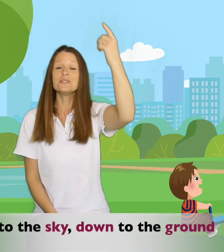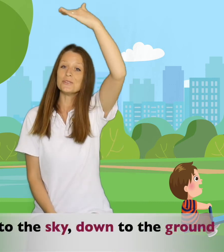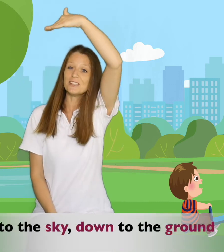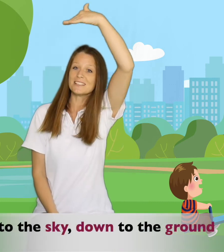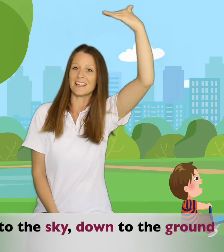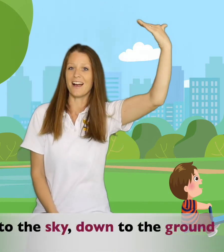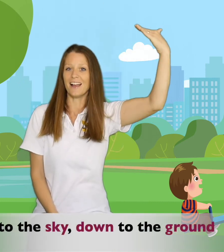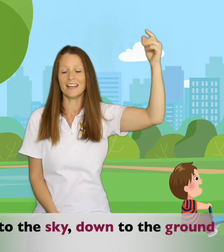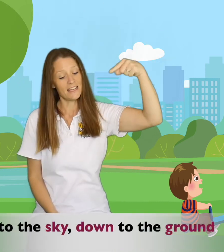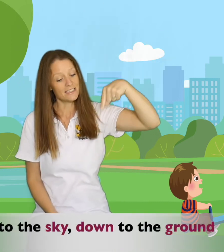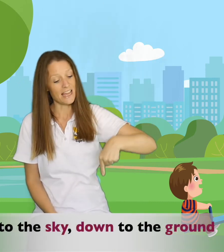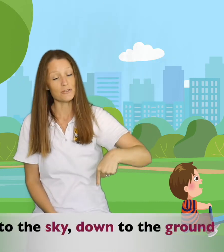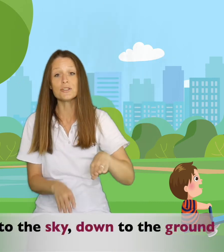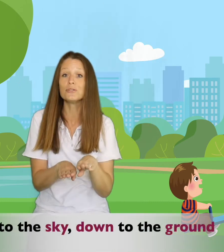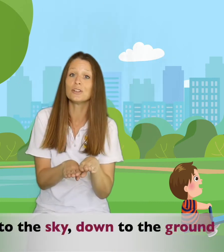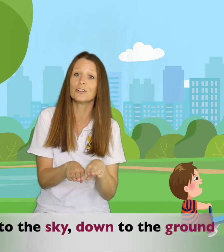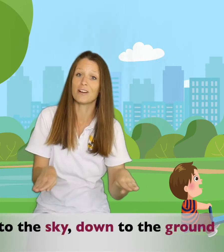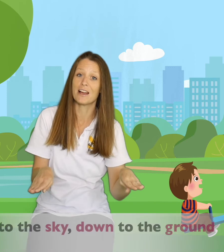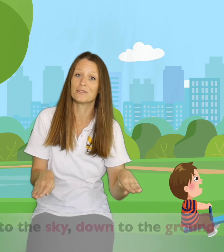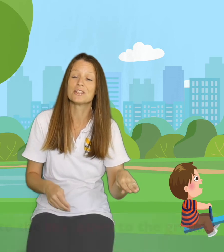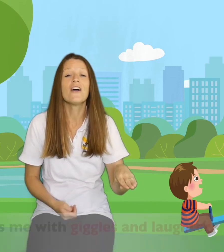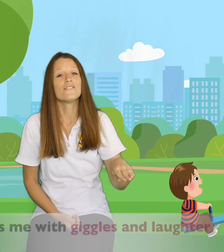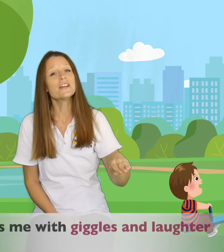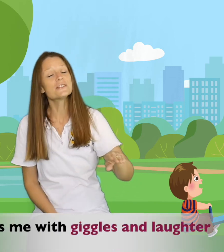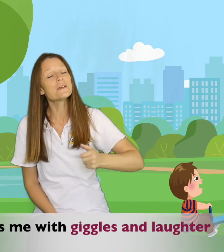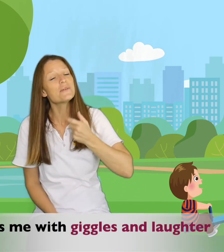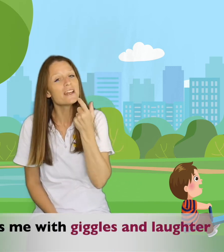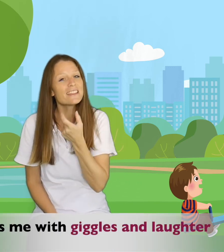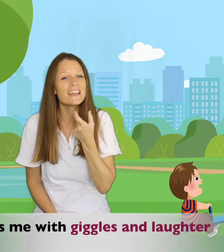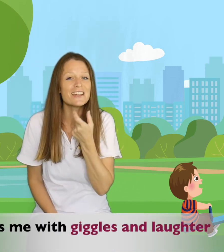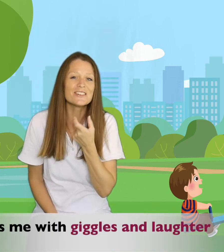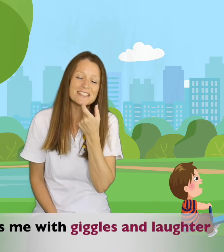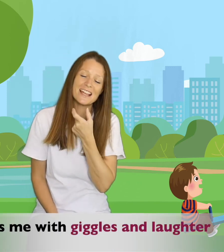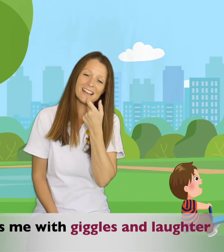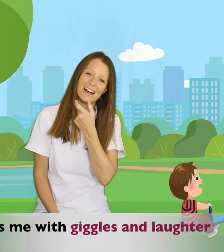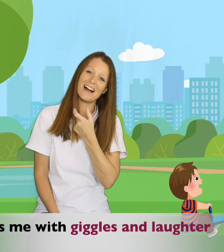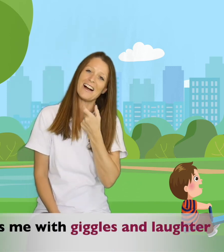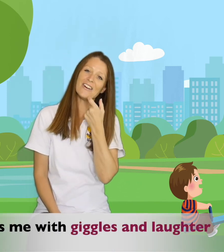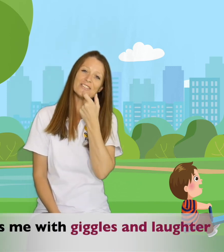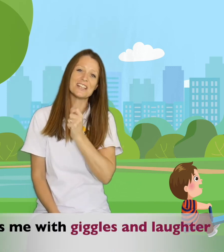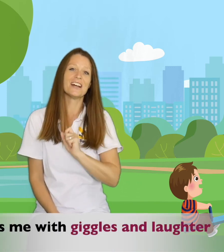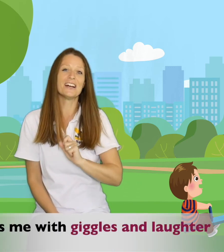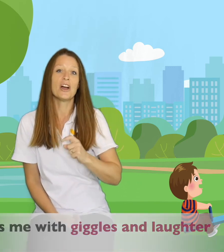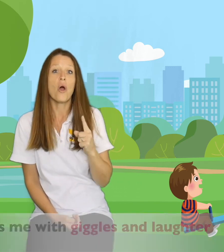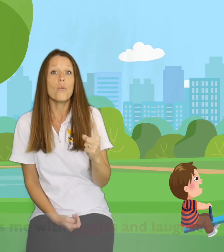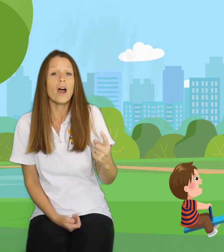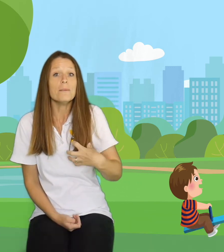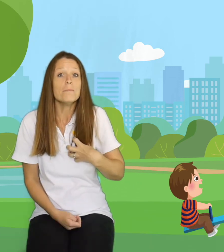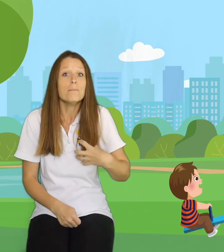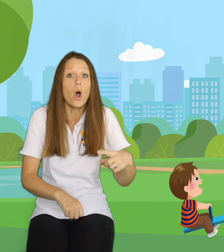to the sky. Down to the ground. Fills me with giggles and lovers. One more